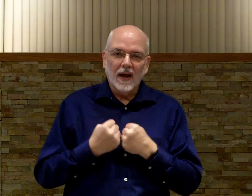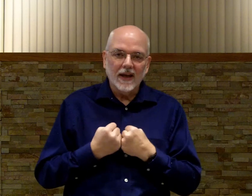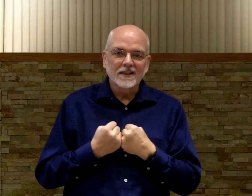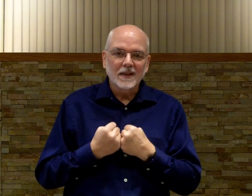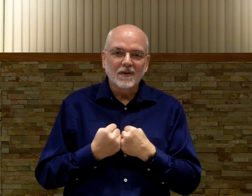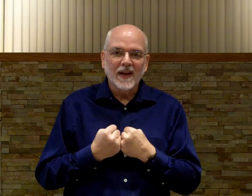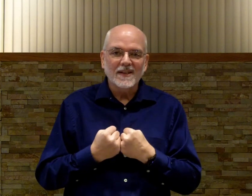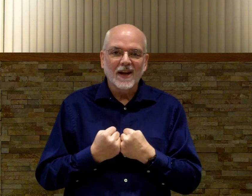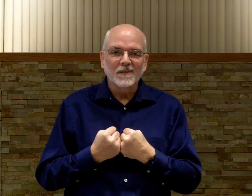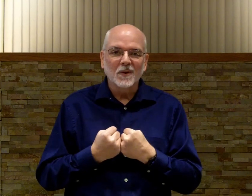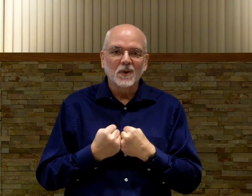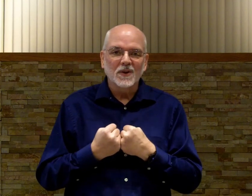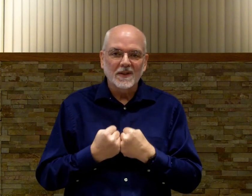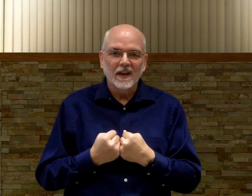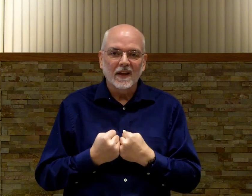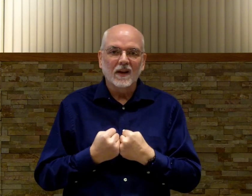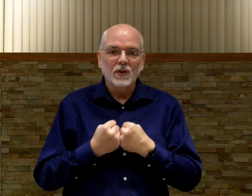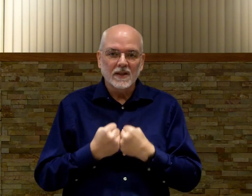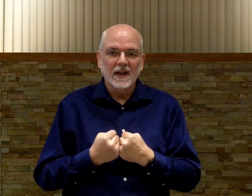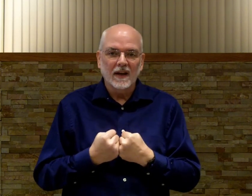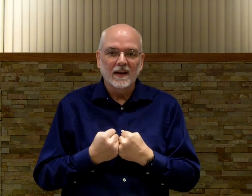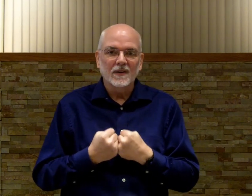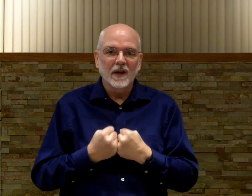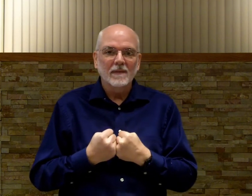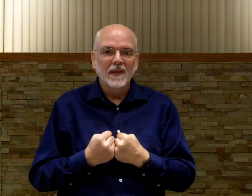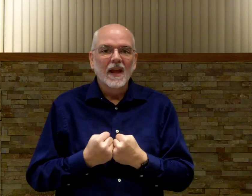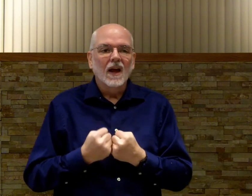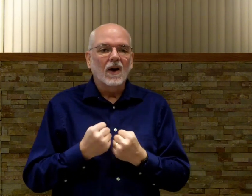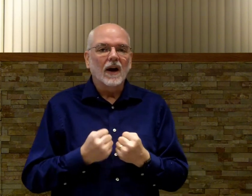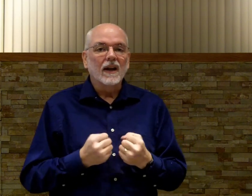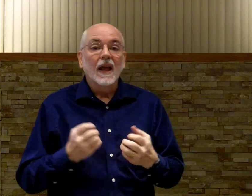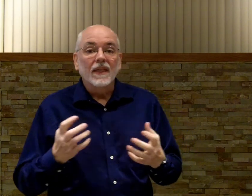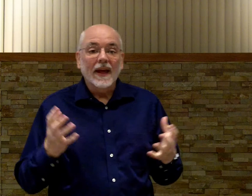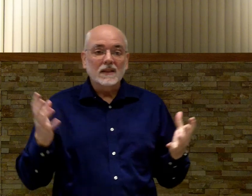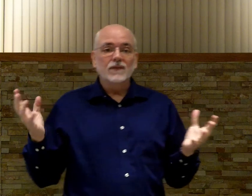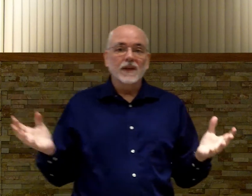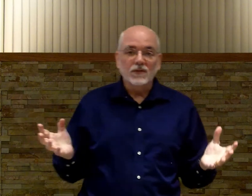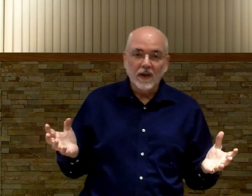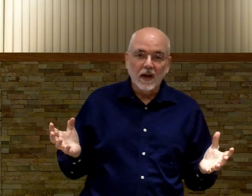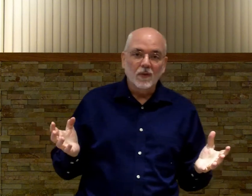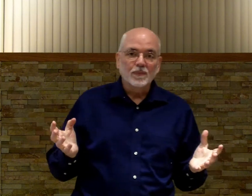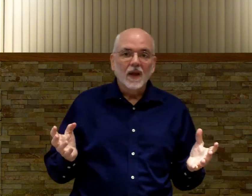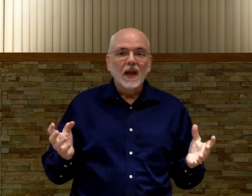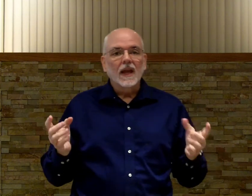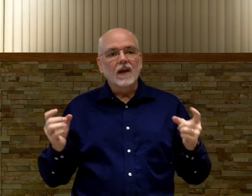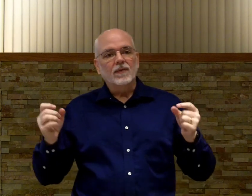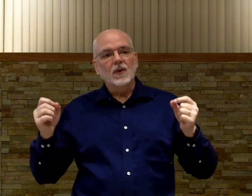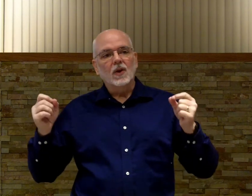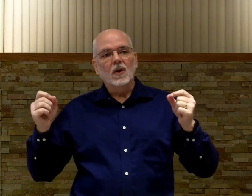Internalize. Some of that excitement. When you're singing it. When you're signing it. Okay. All right. That's it for this video. If you're